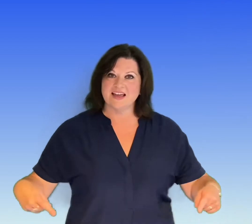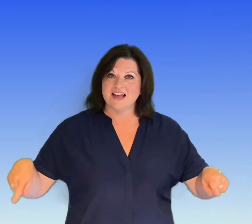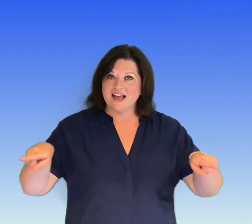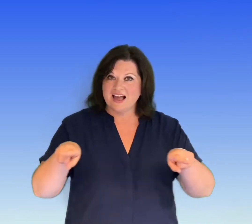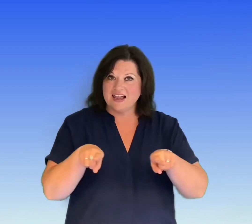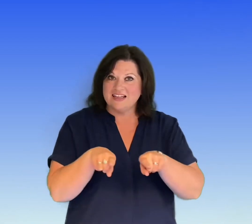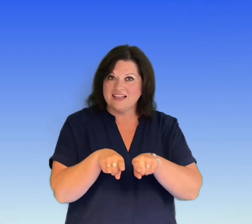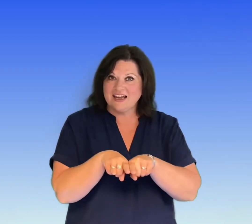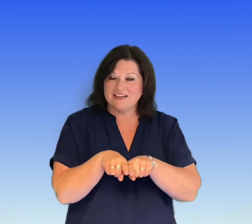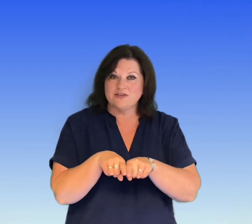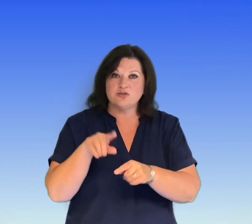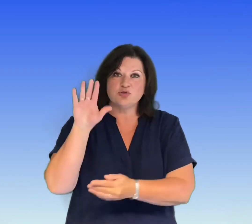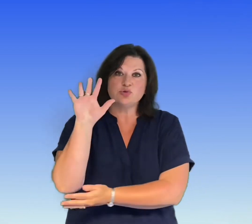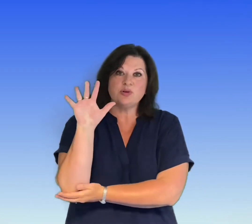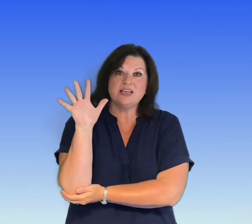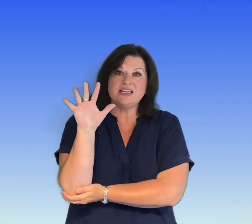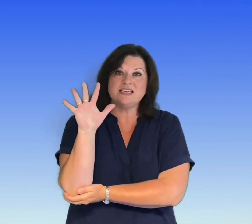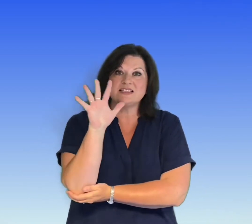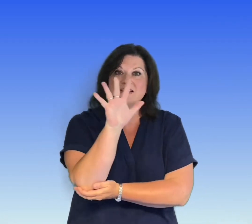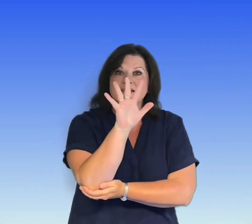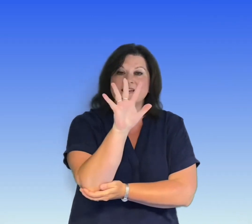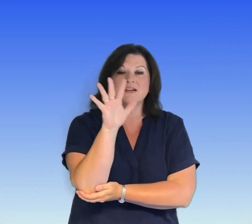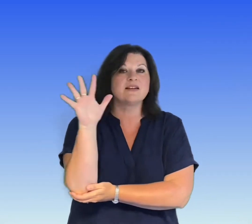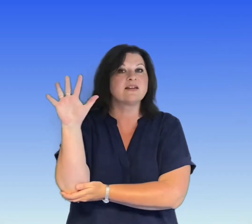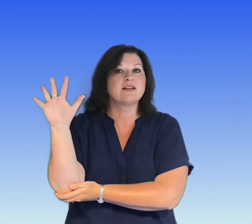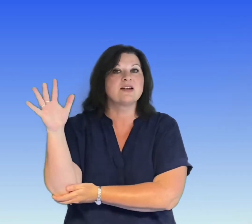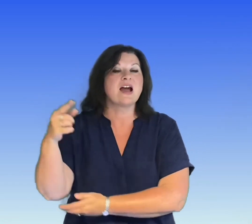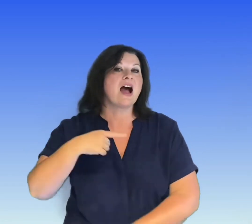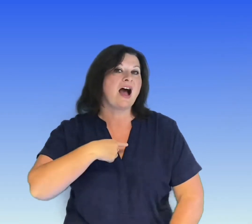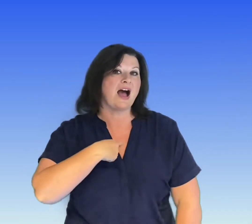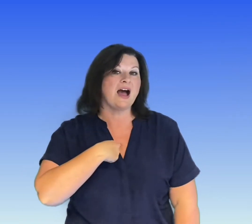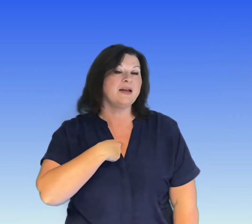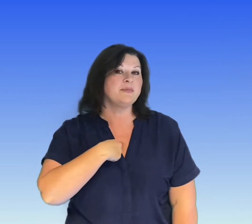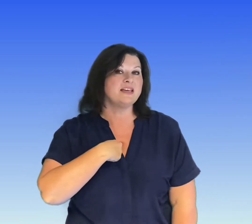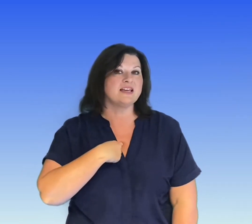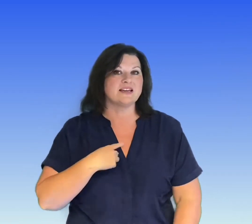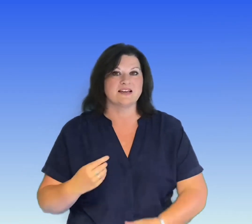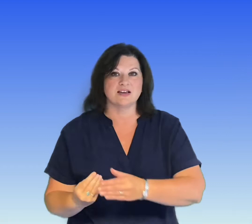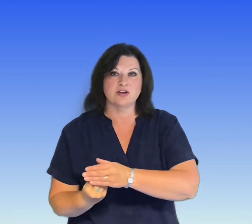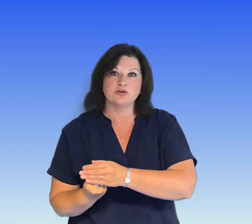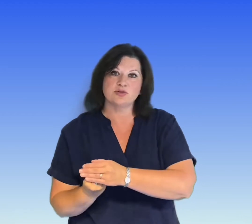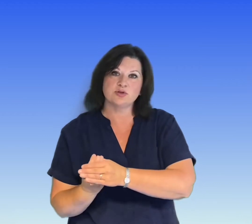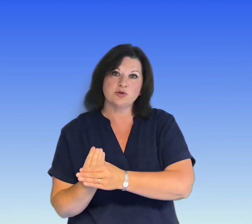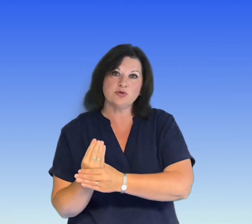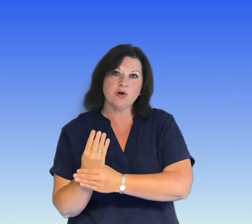Like the trees, I am here to grow.